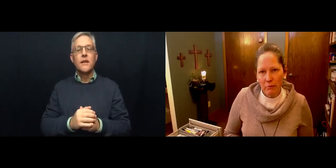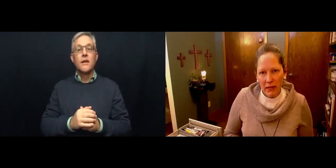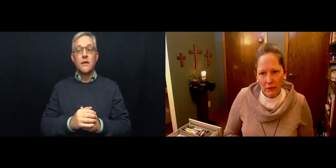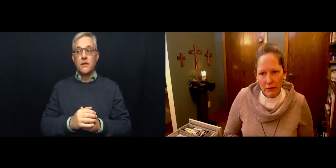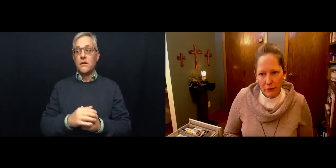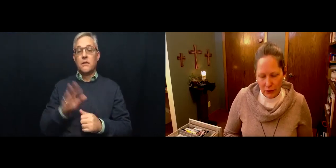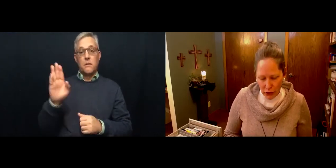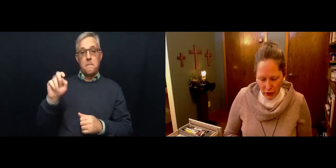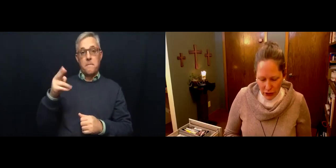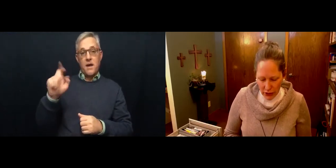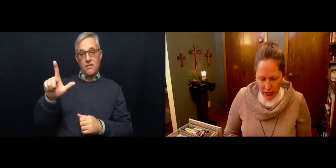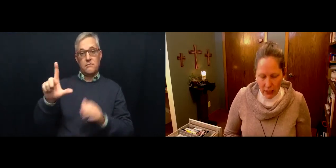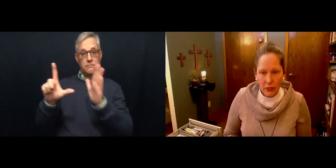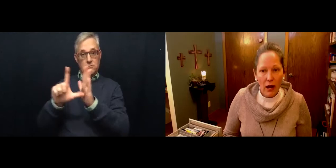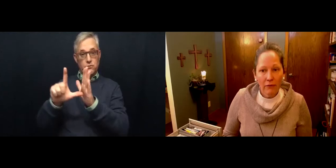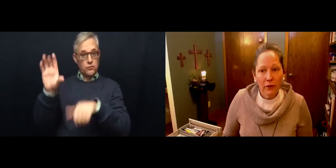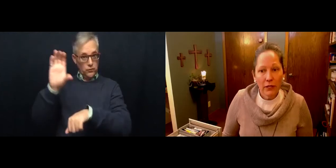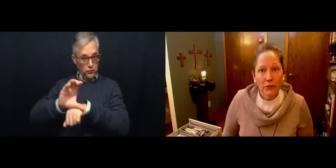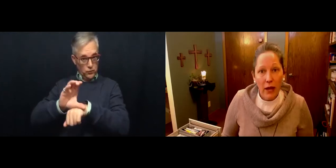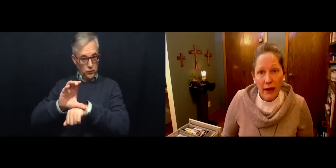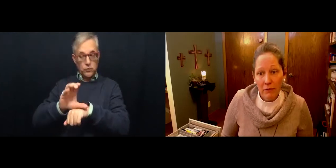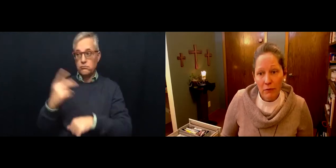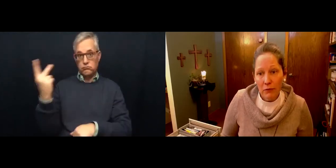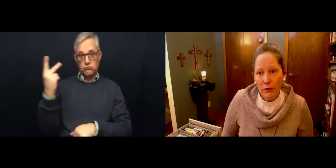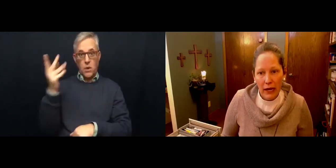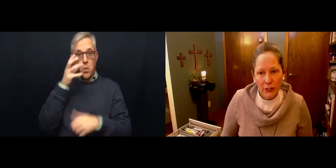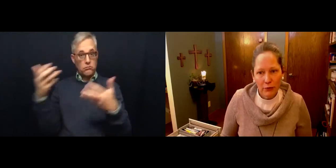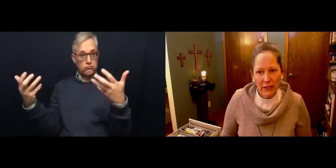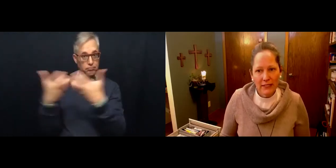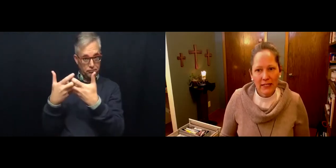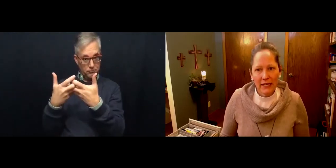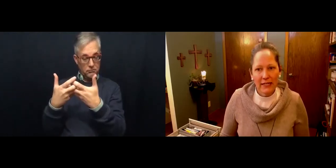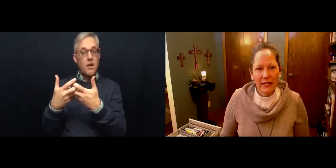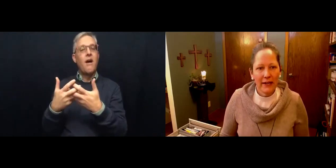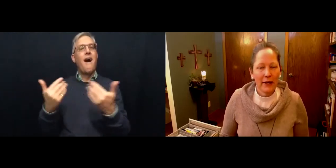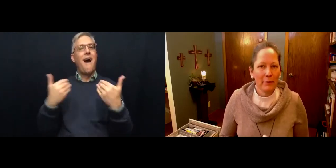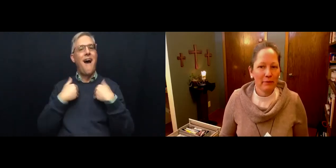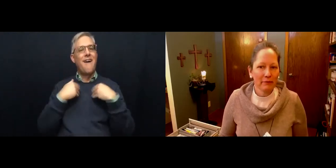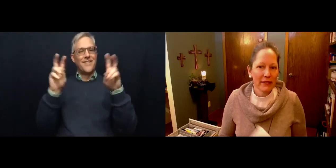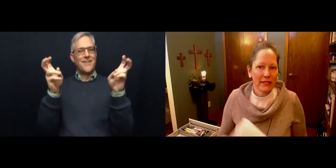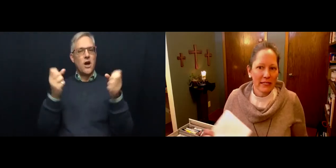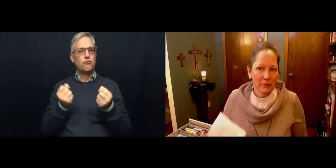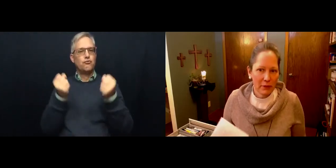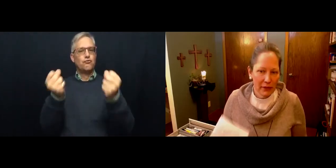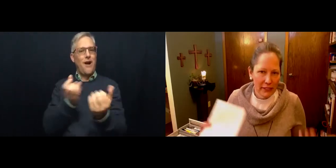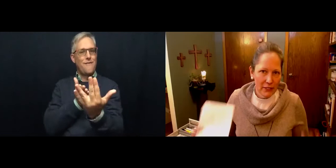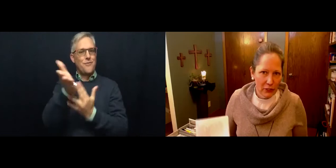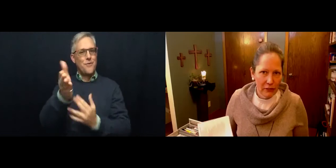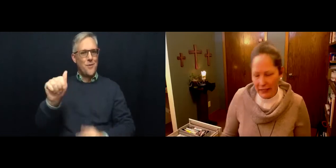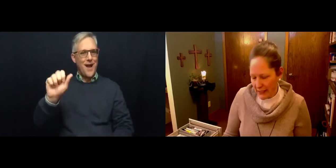Bethel Lutheran Church to offer a drive-through Ash Wednesday experience, a service.